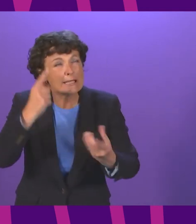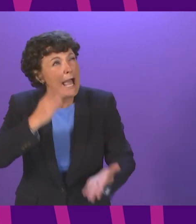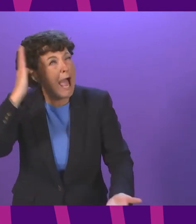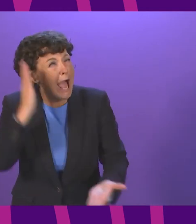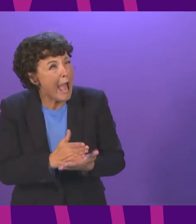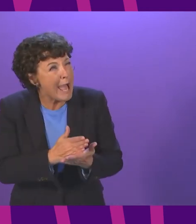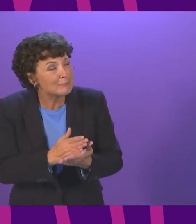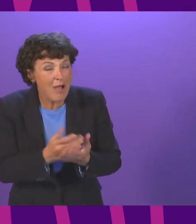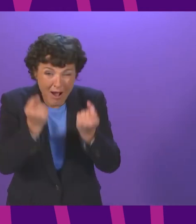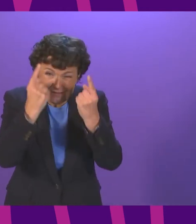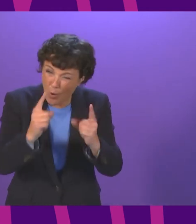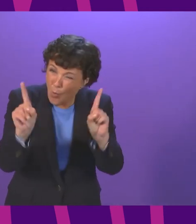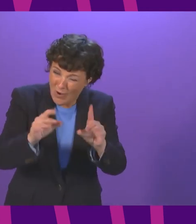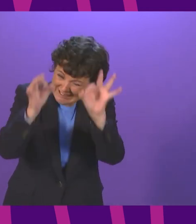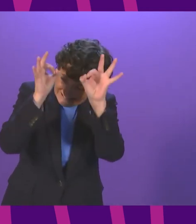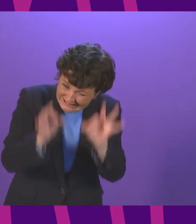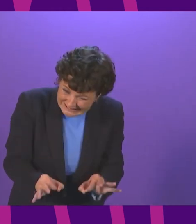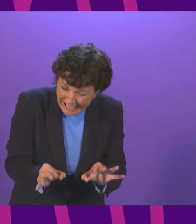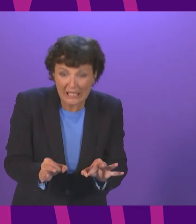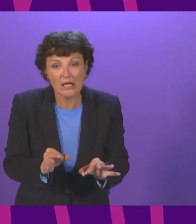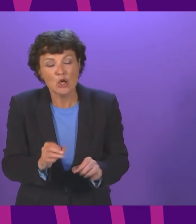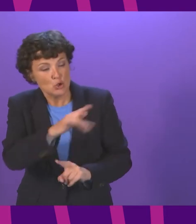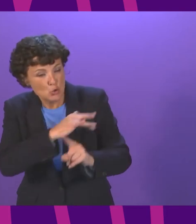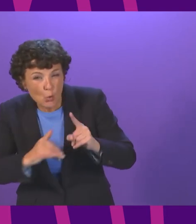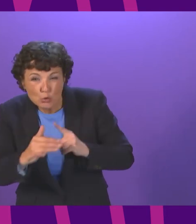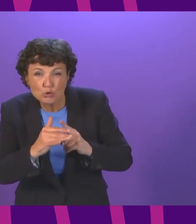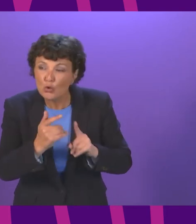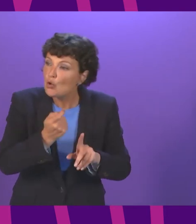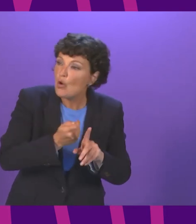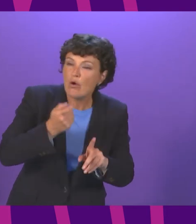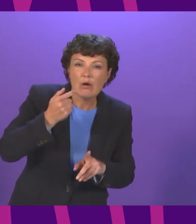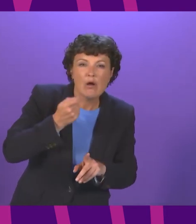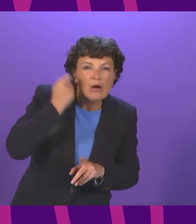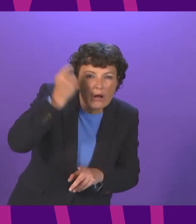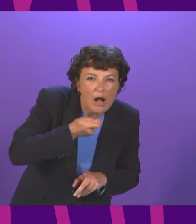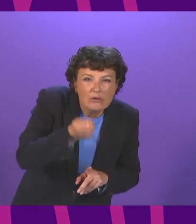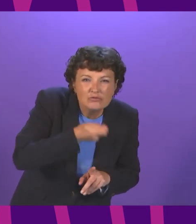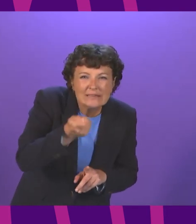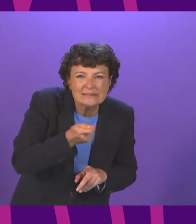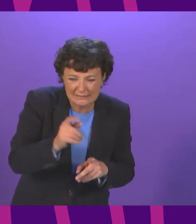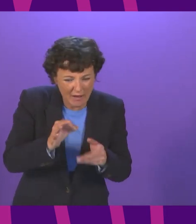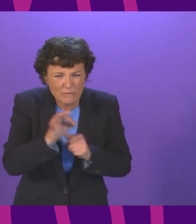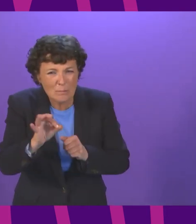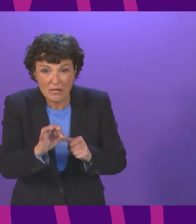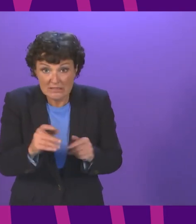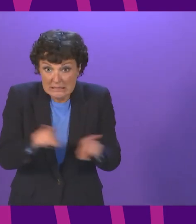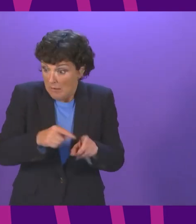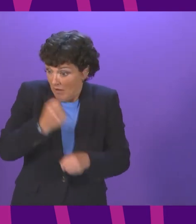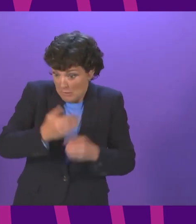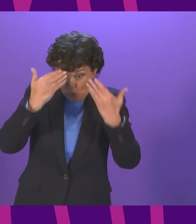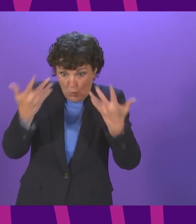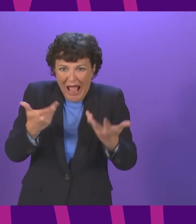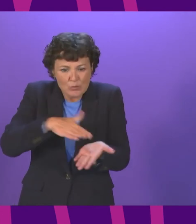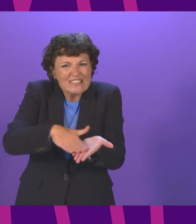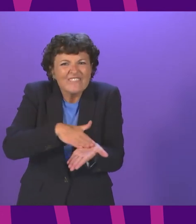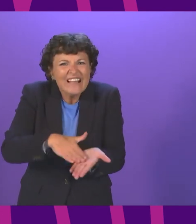housing affordability private social or otherwise in fact nor does the government know how to define it it